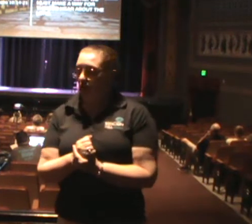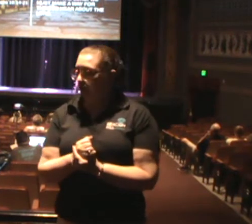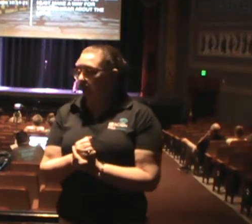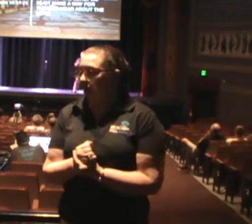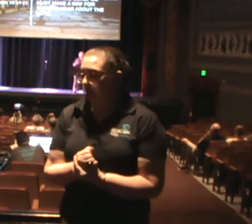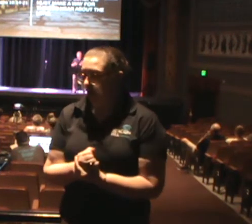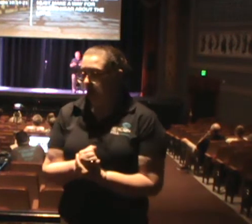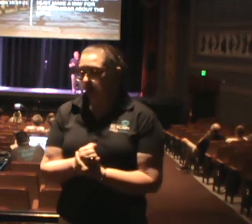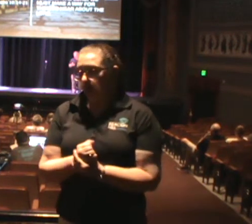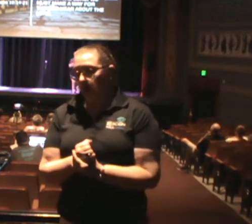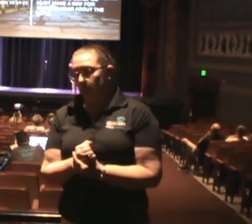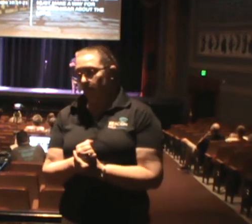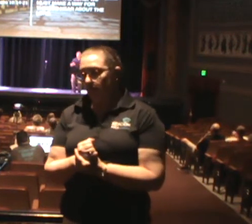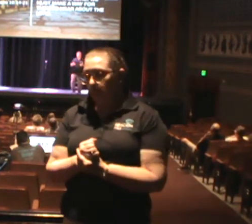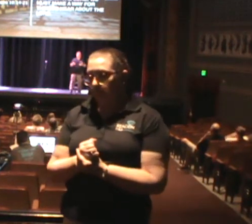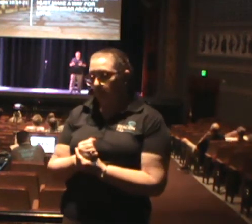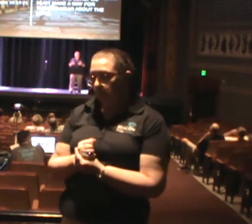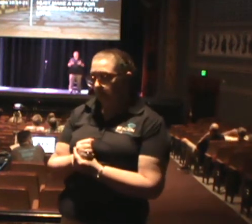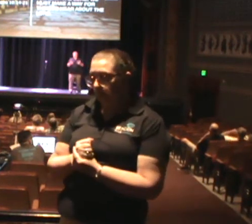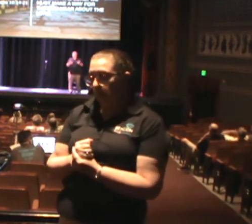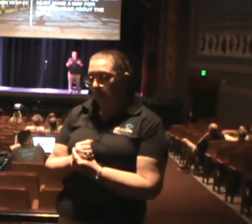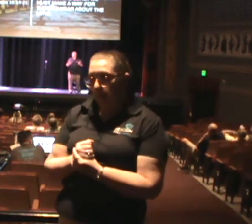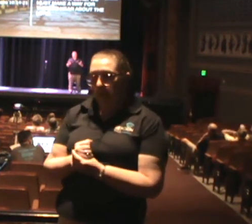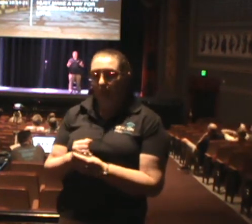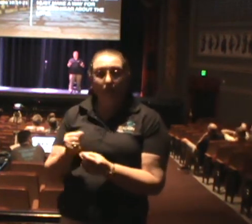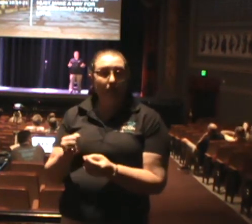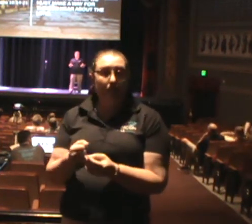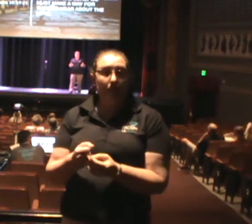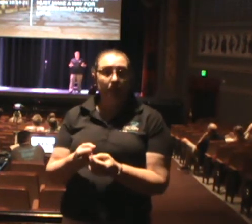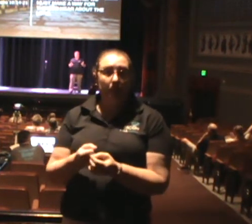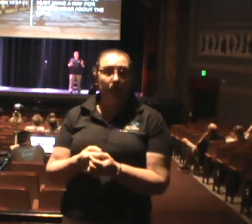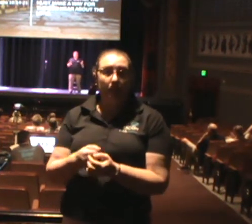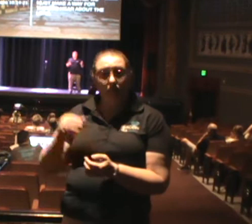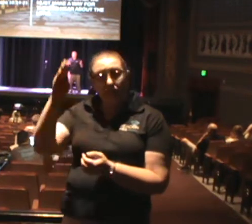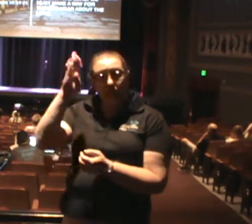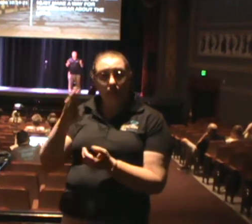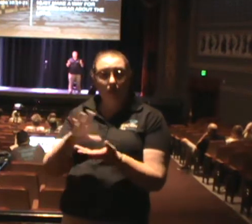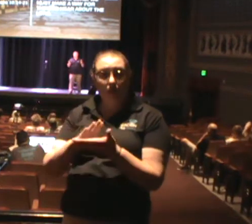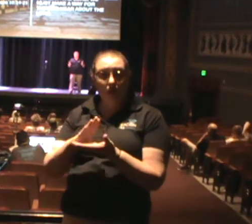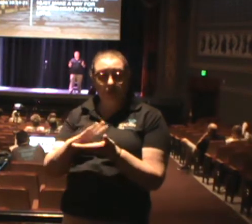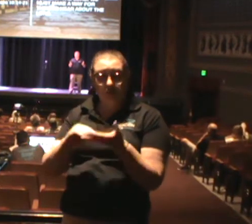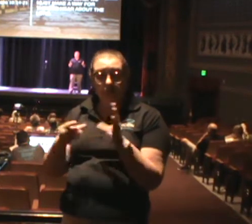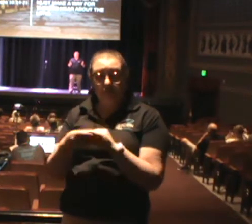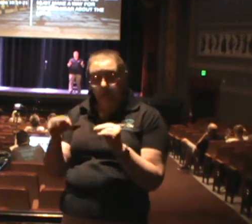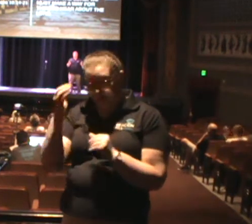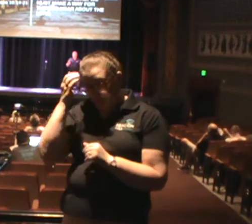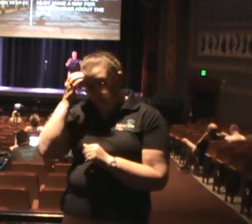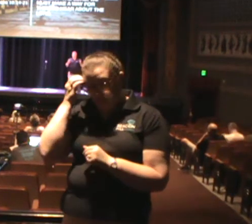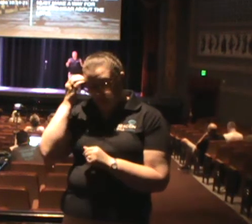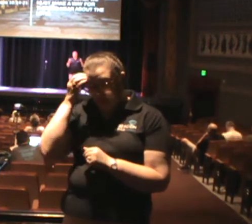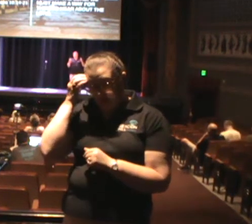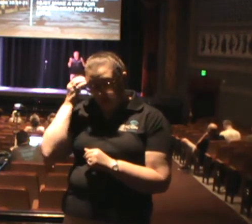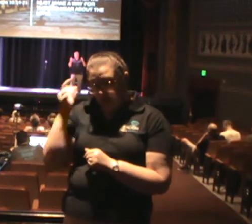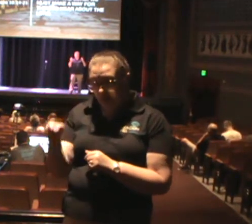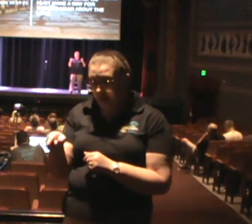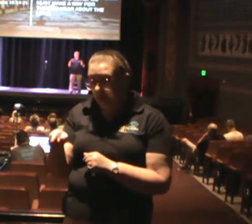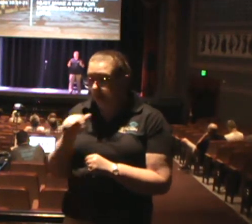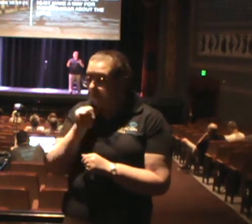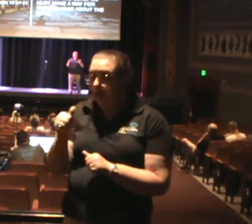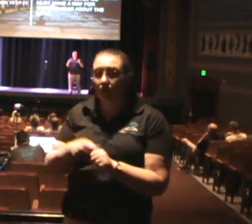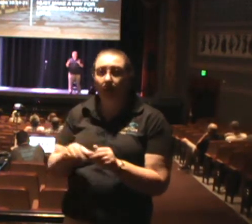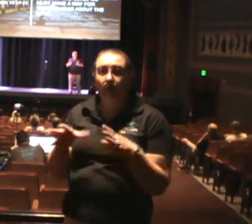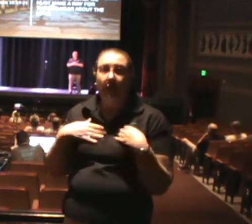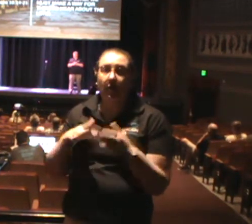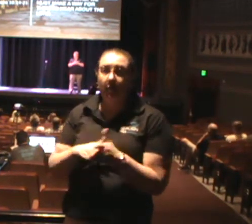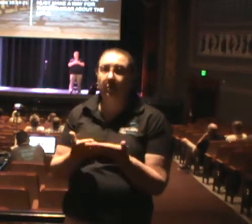have them. Can you imagine? Matter of fact, why don't I do that one Sunday? Why don't I bring a copy of a